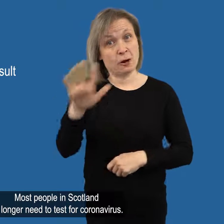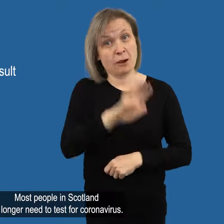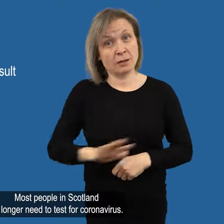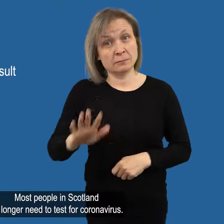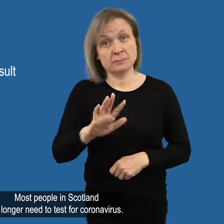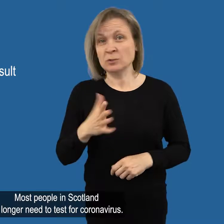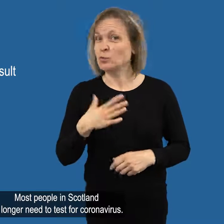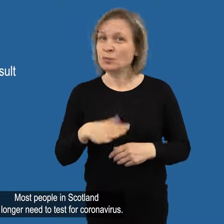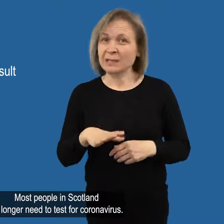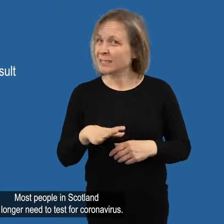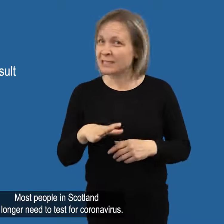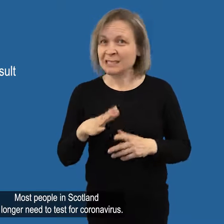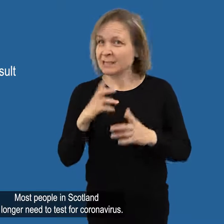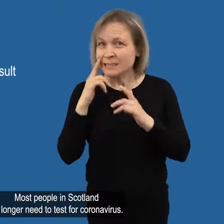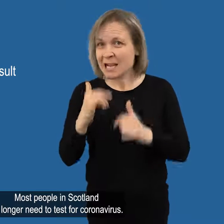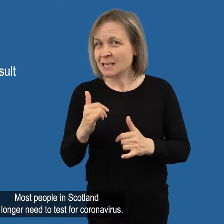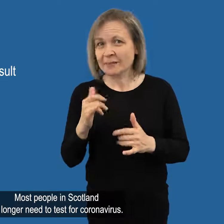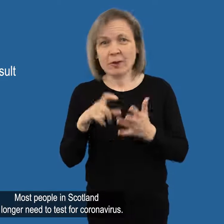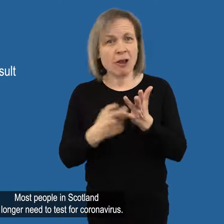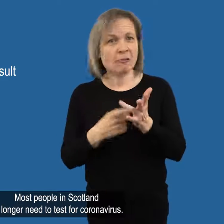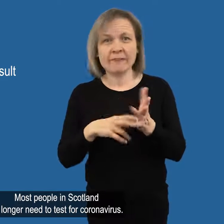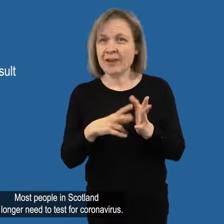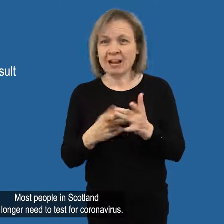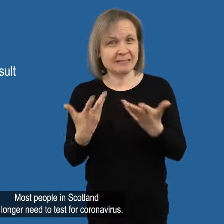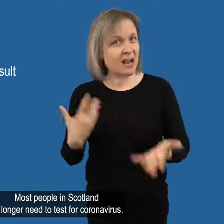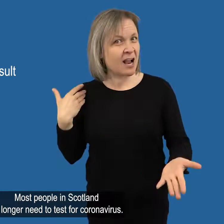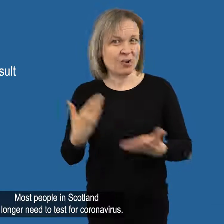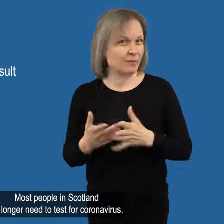Most people in Scotland no longer need to test for coronavirus